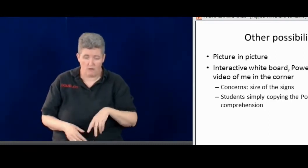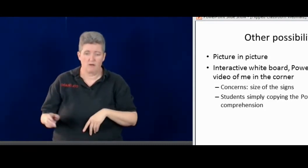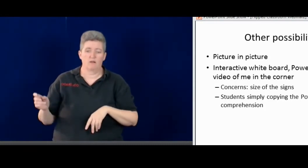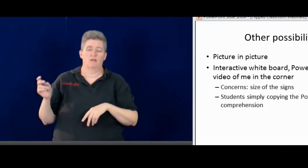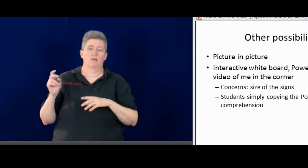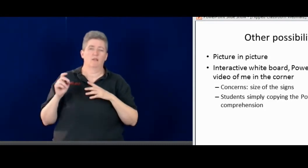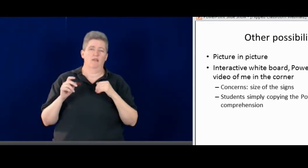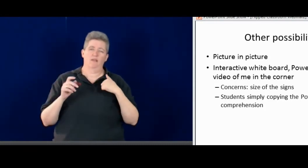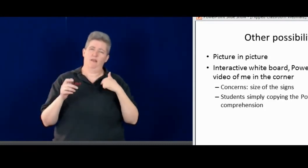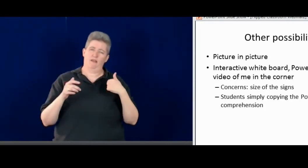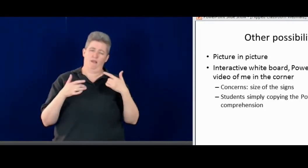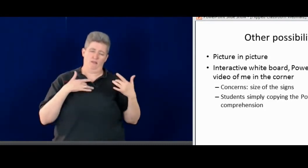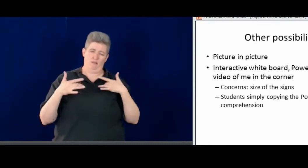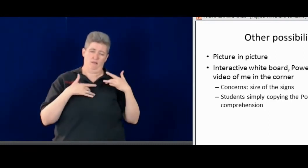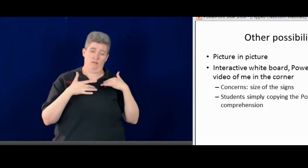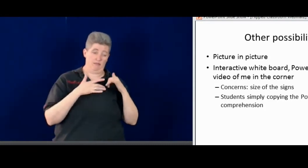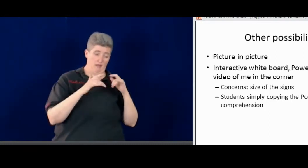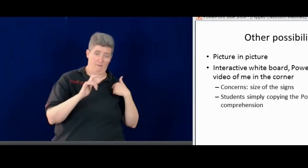information from the PowerPoint.